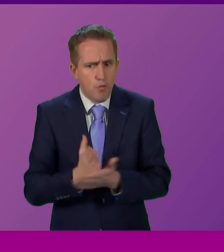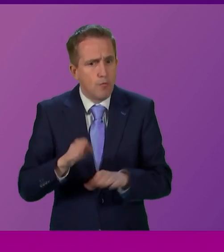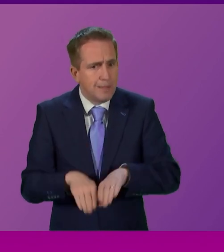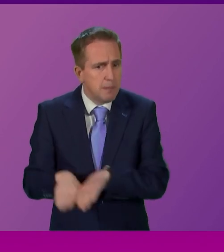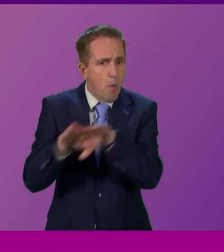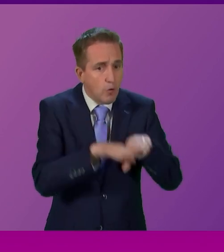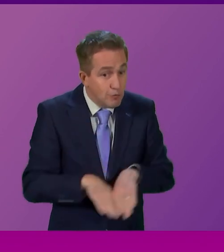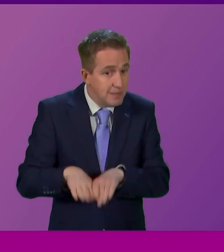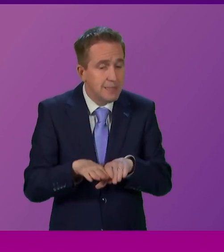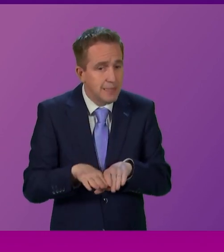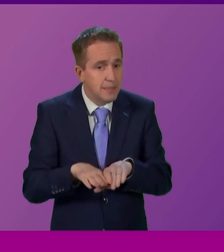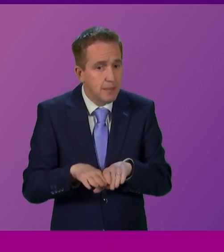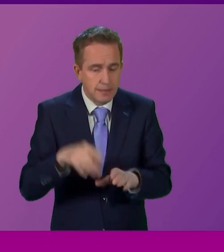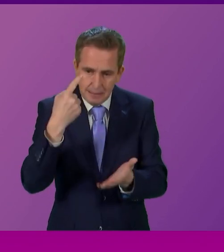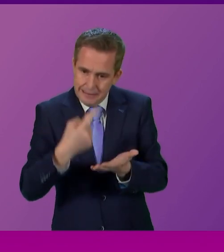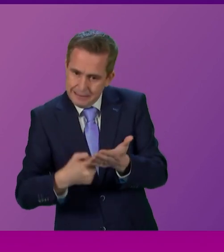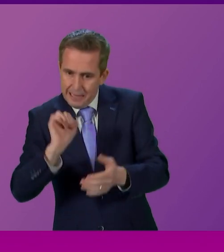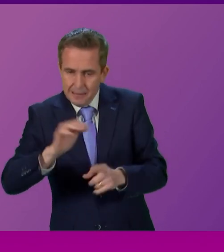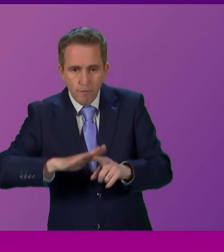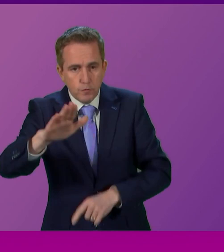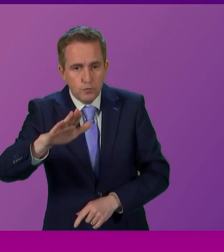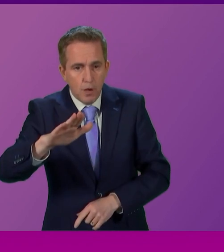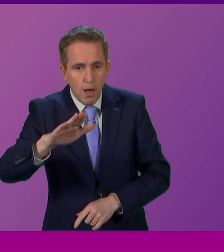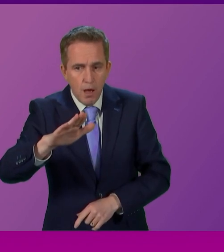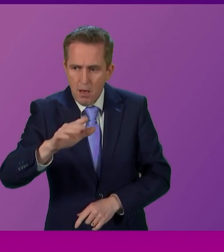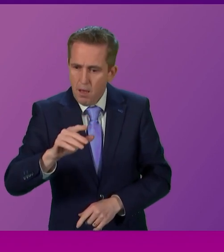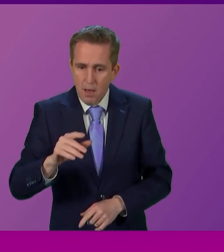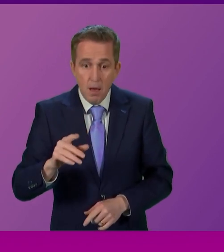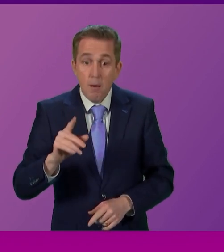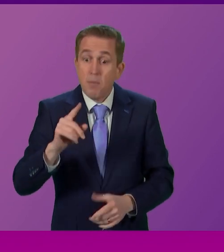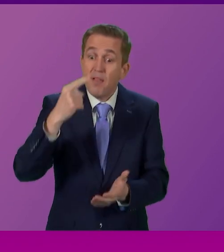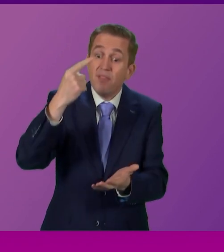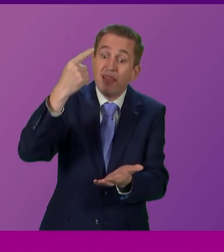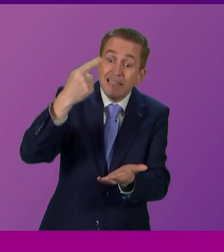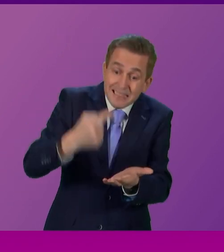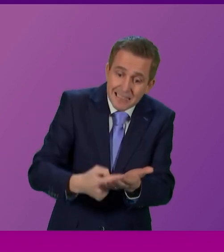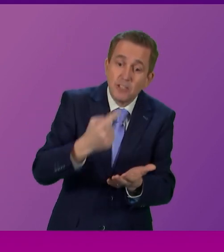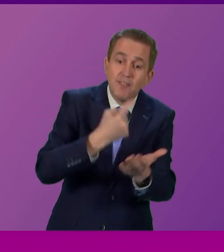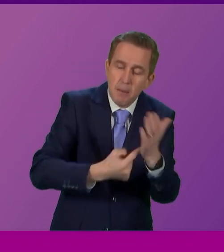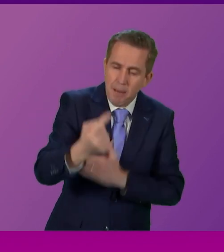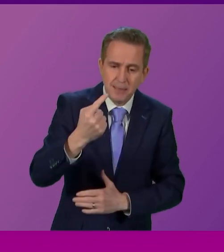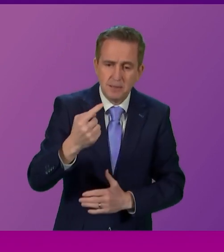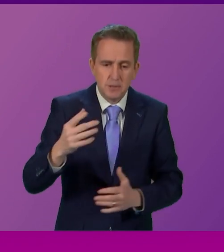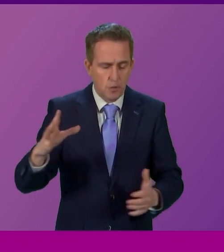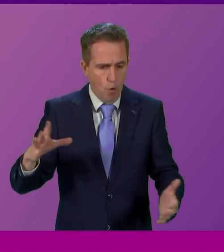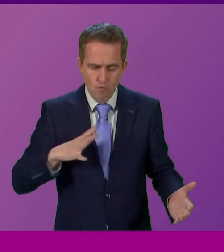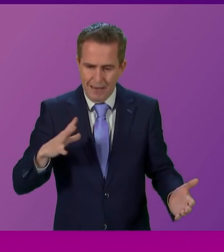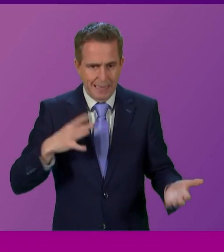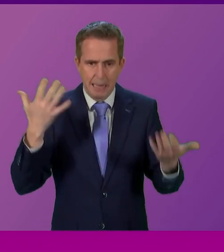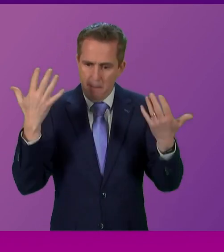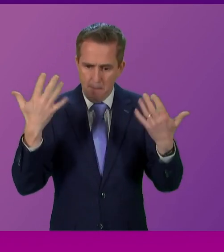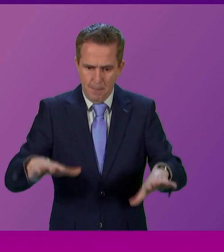But the question of independence has been settled, and the will of the people must be